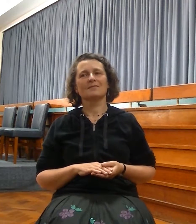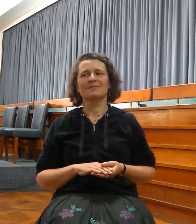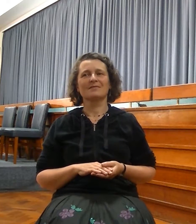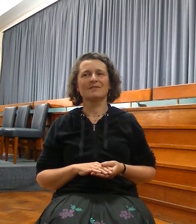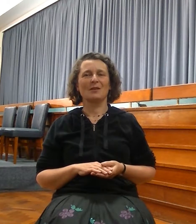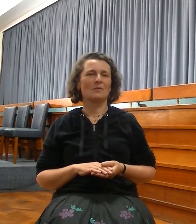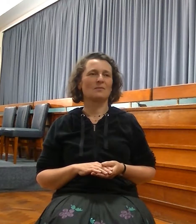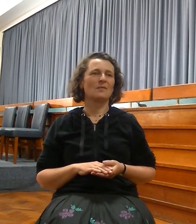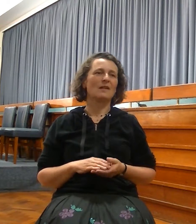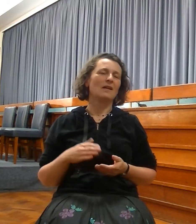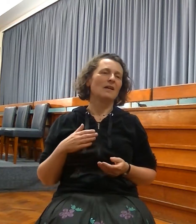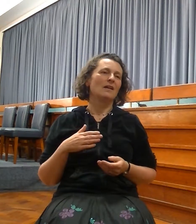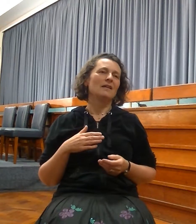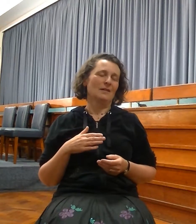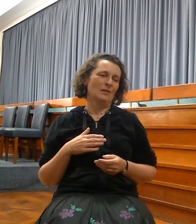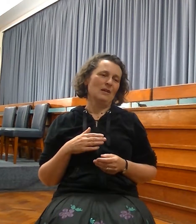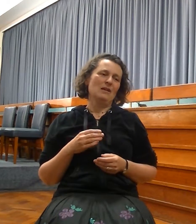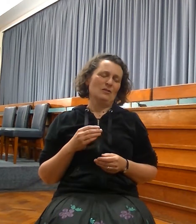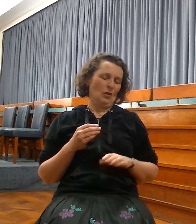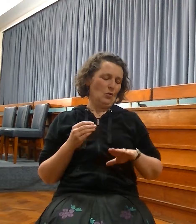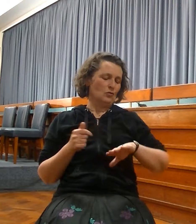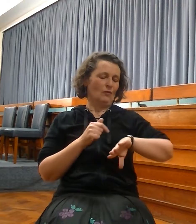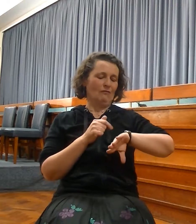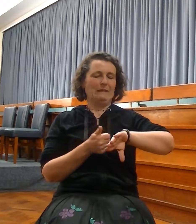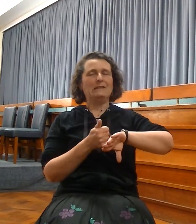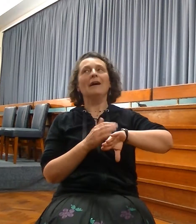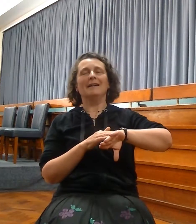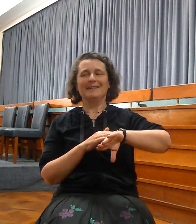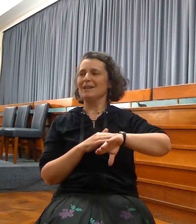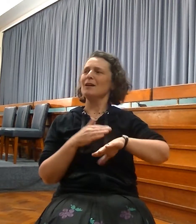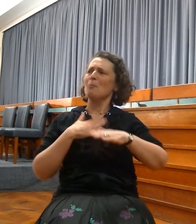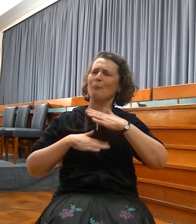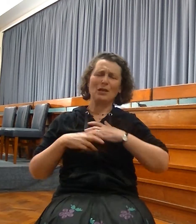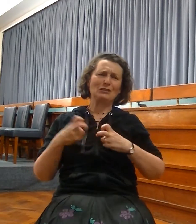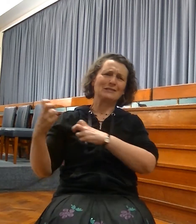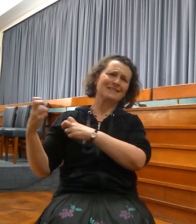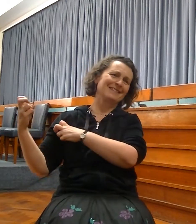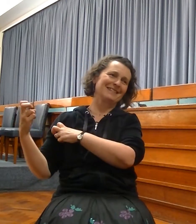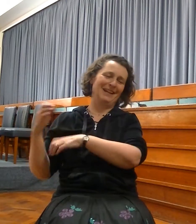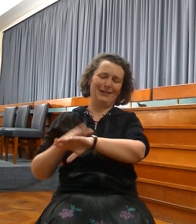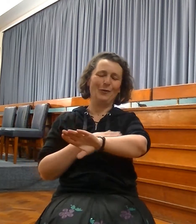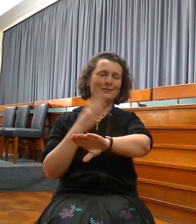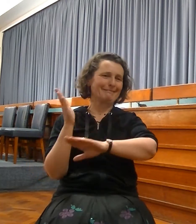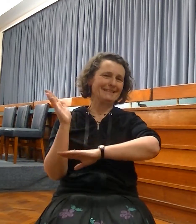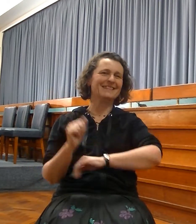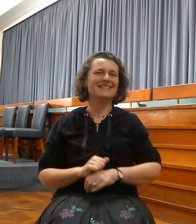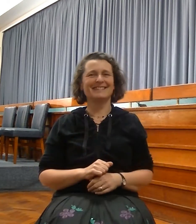of other things, but I must keep faith with you. You've been so patient going through this kind of study. And in chapter